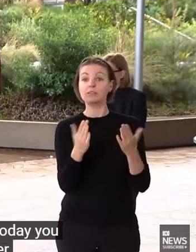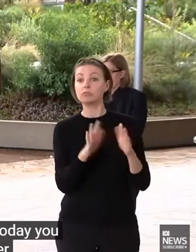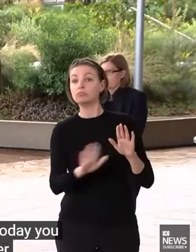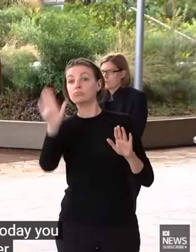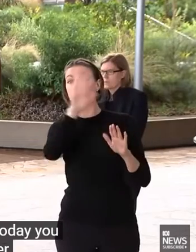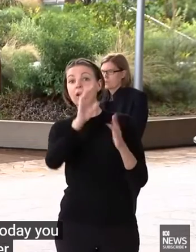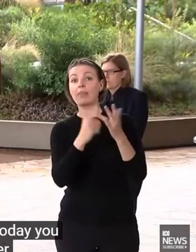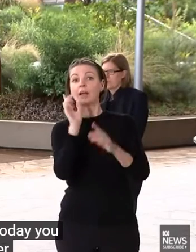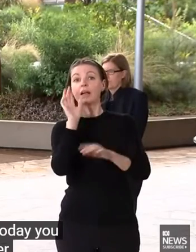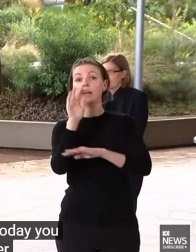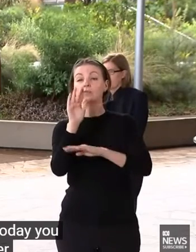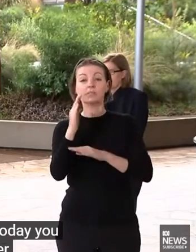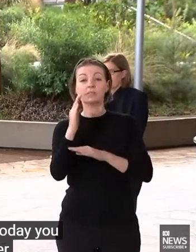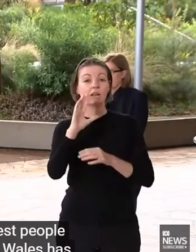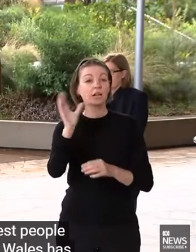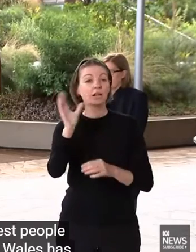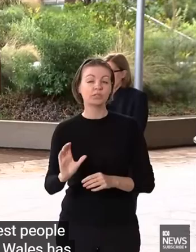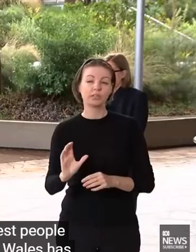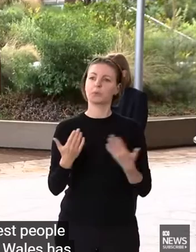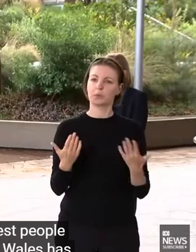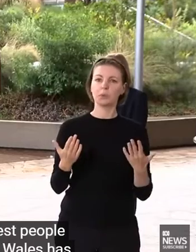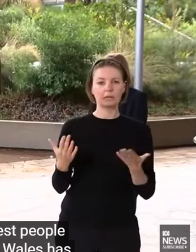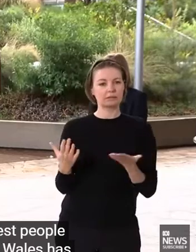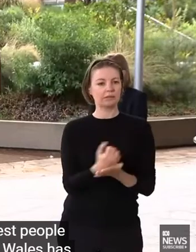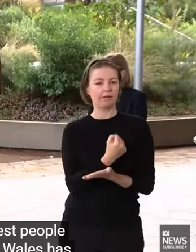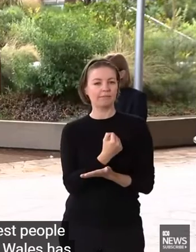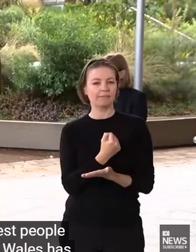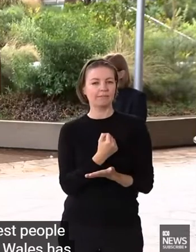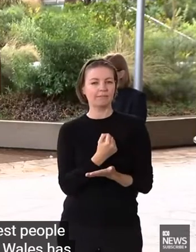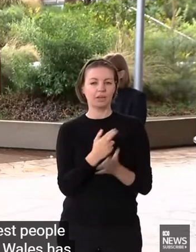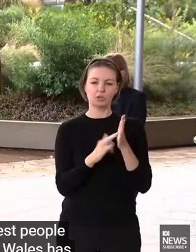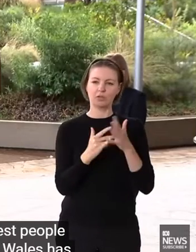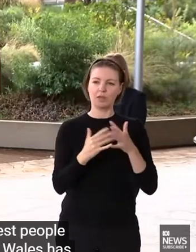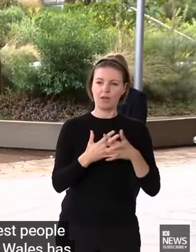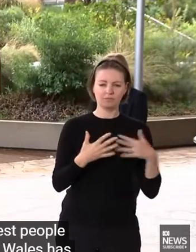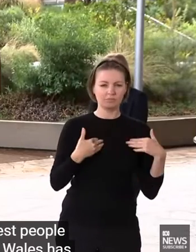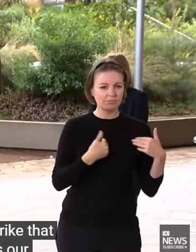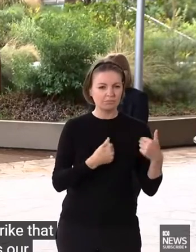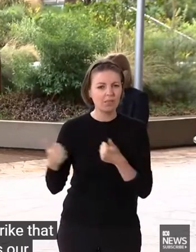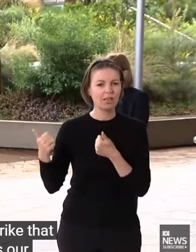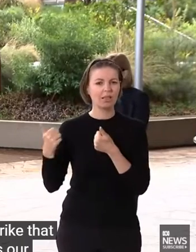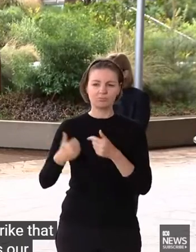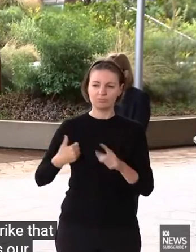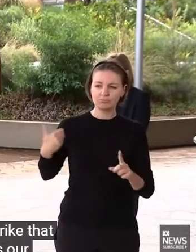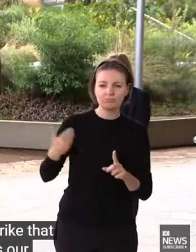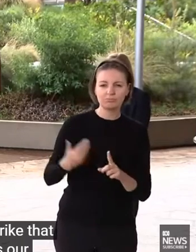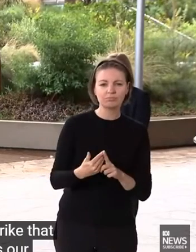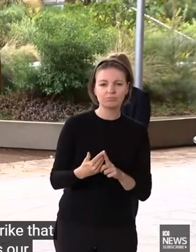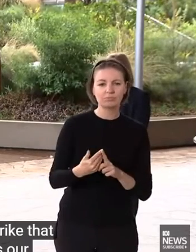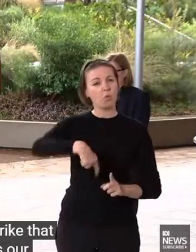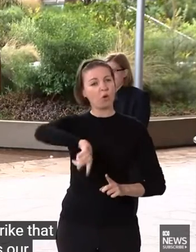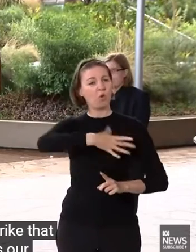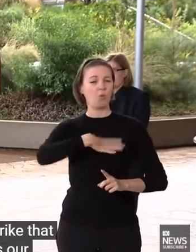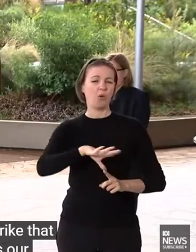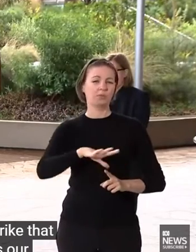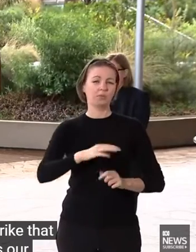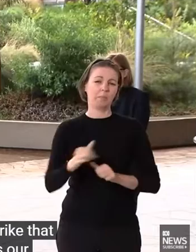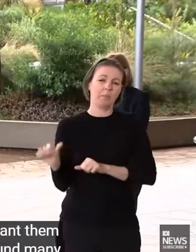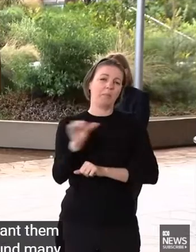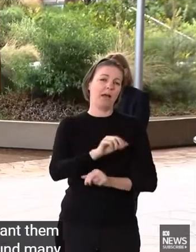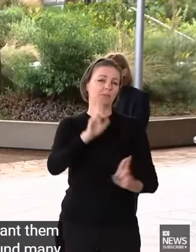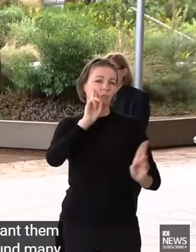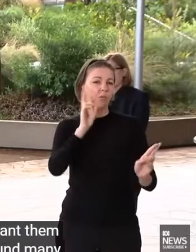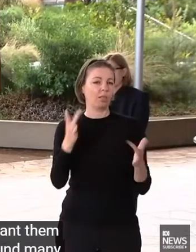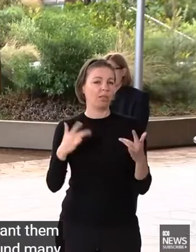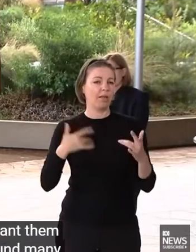South Wales has done all we can to strike that balance, giving us our lives back as we all want them to be, and looking around, many